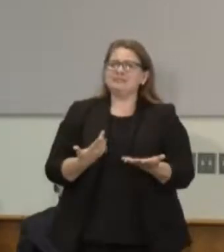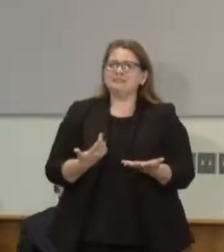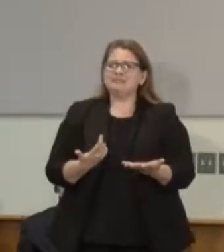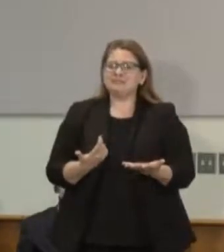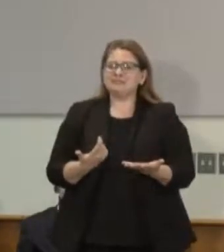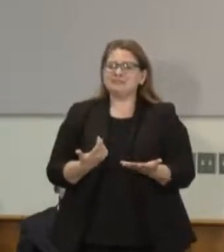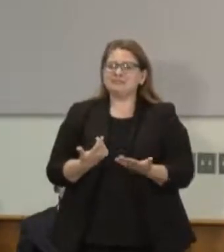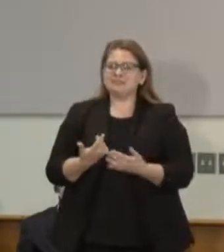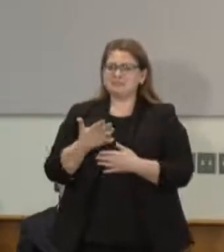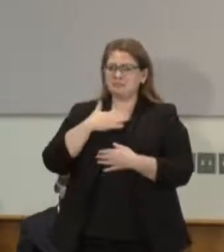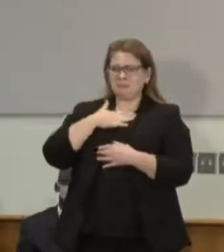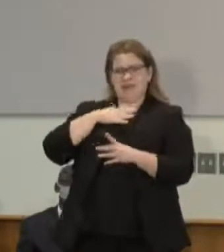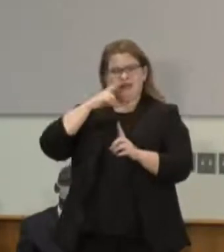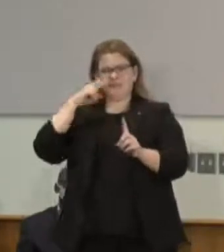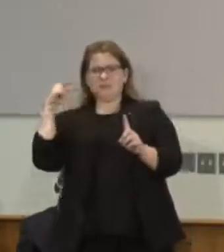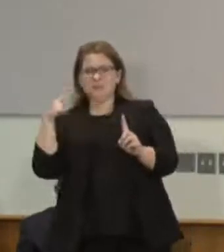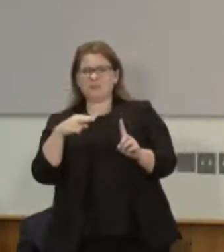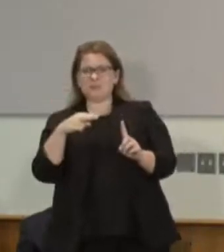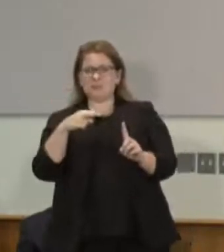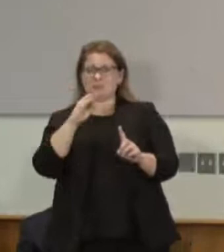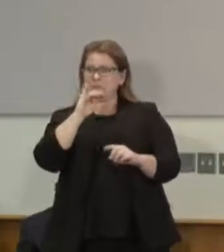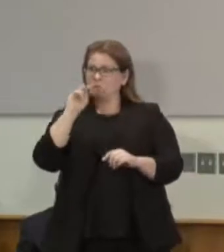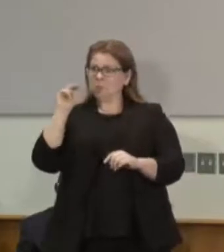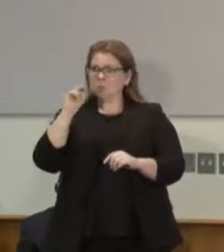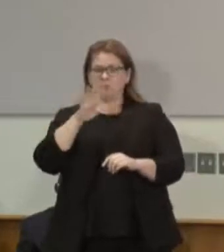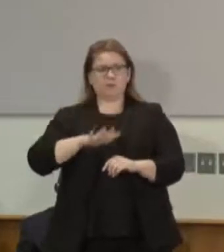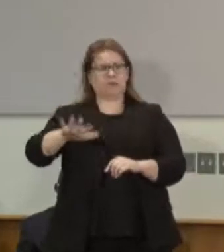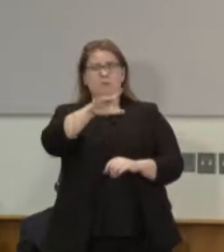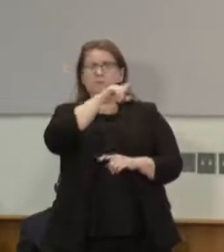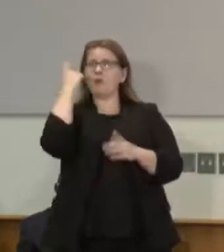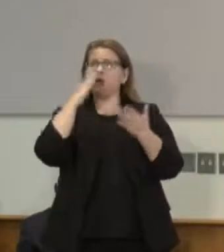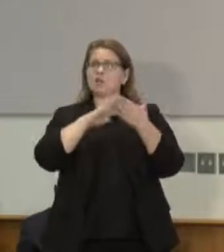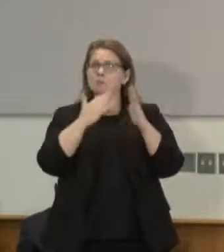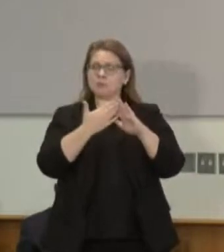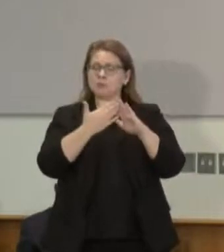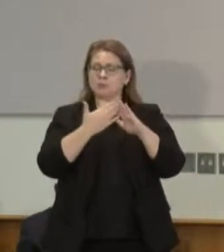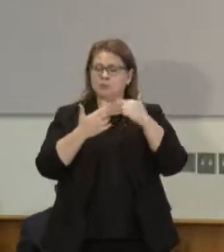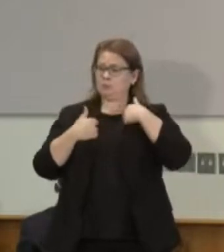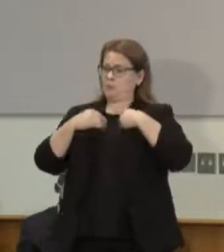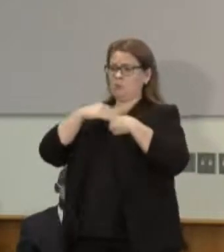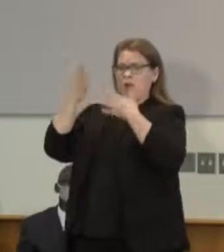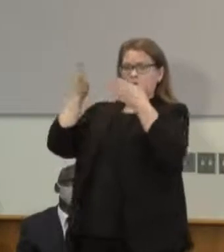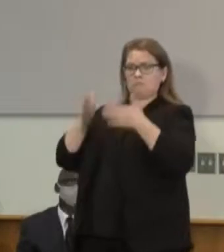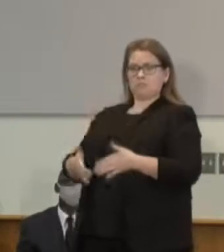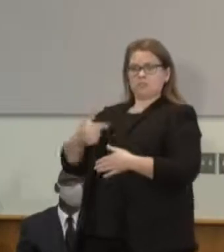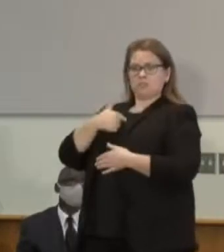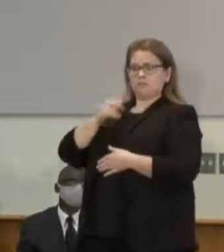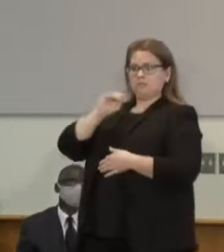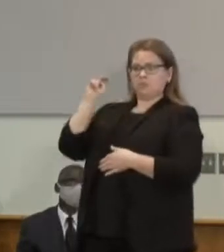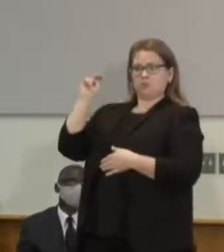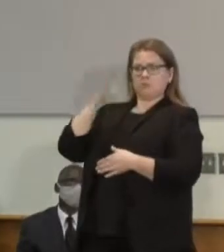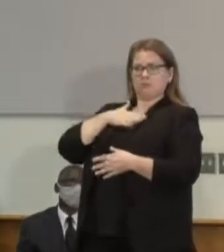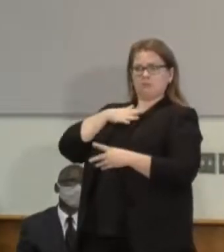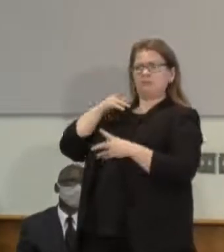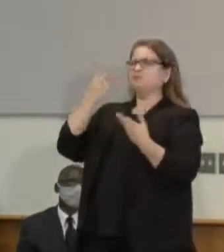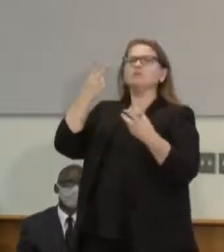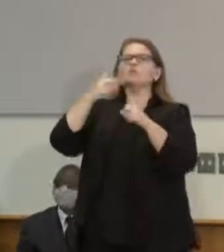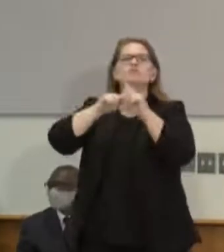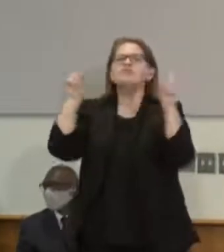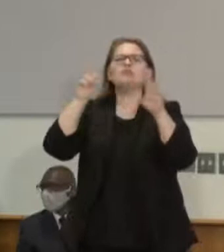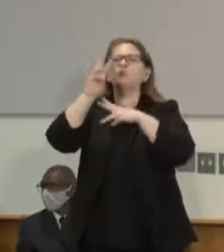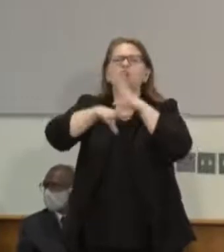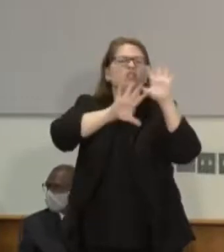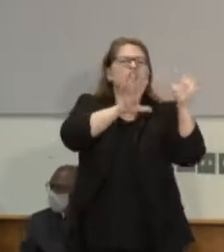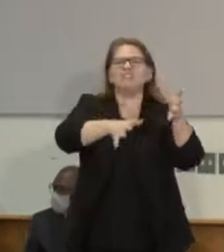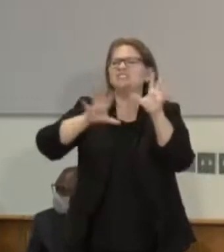teenage son and simply asking for nothing special other than a mother's peace to know that her son can